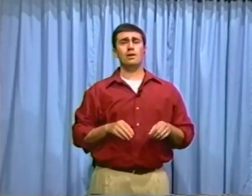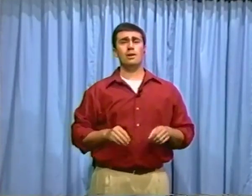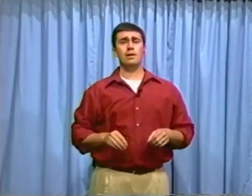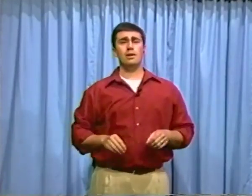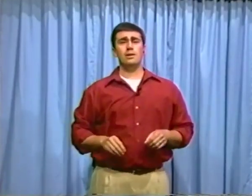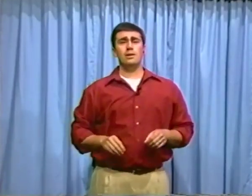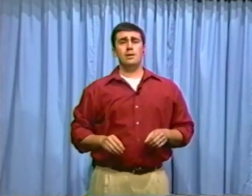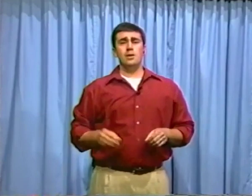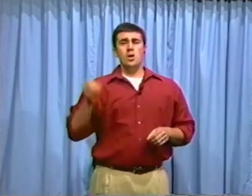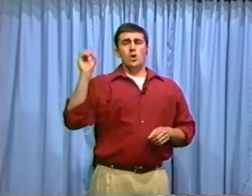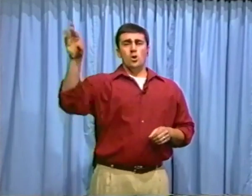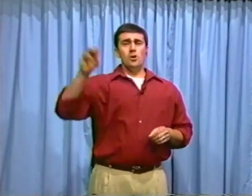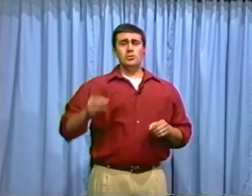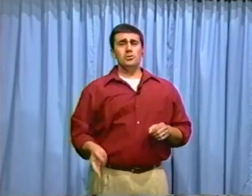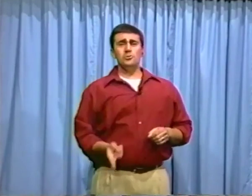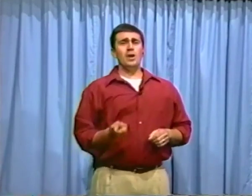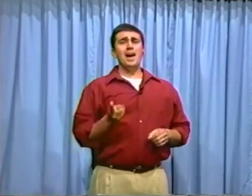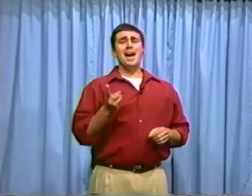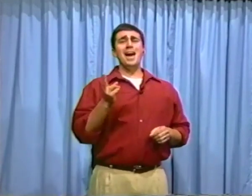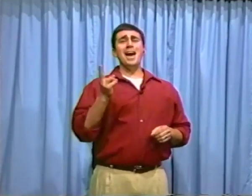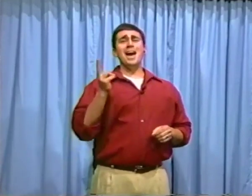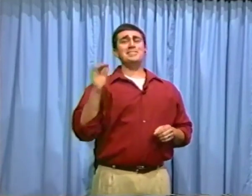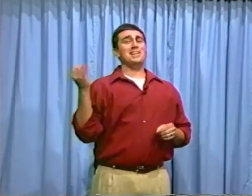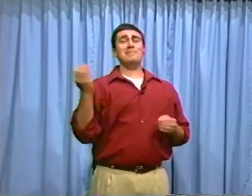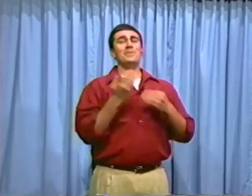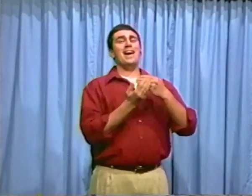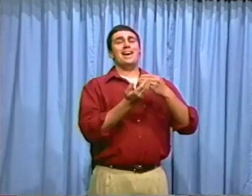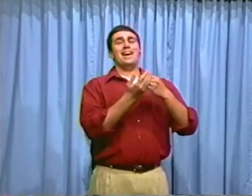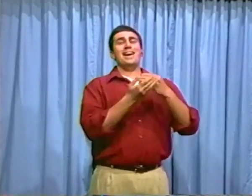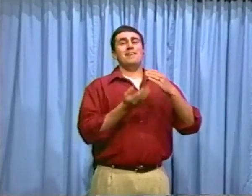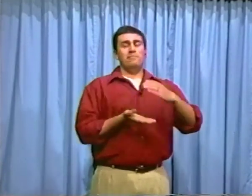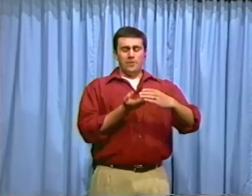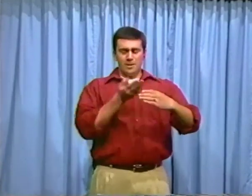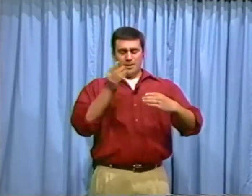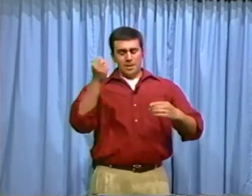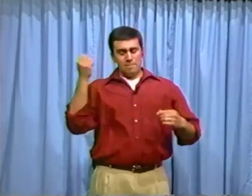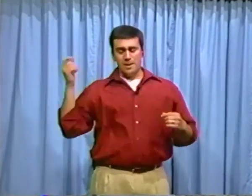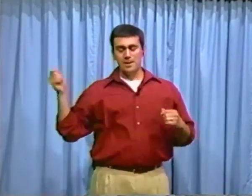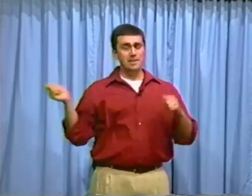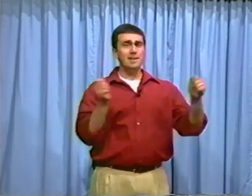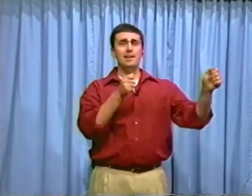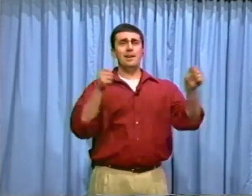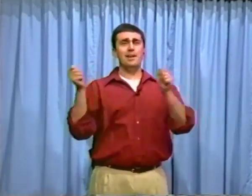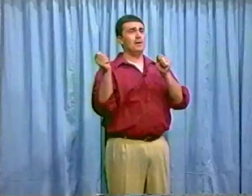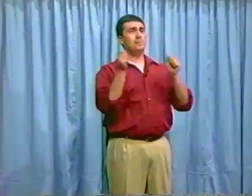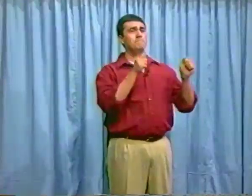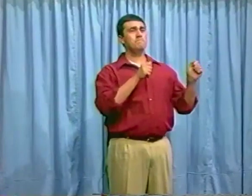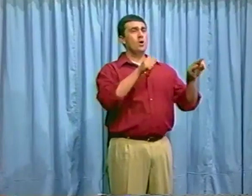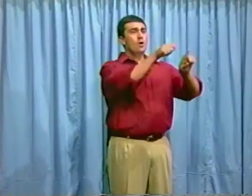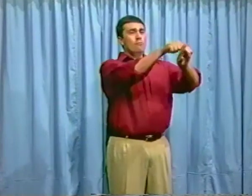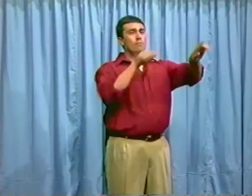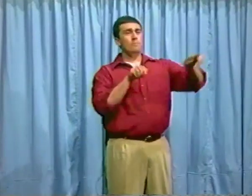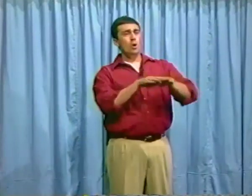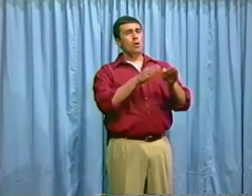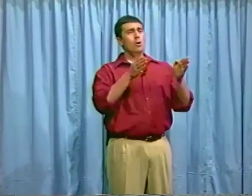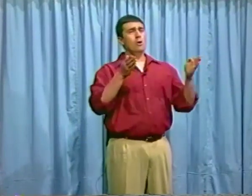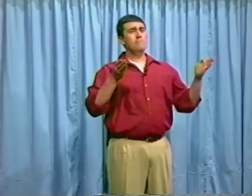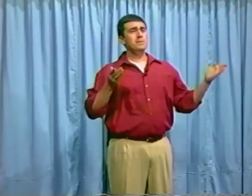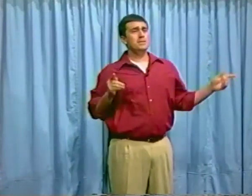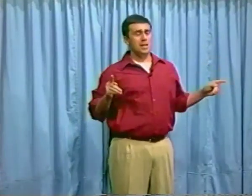Or does rising bread fill up the air from open